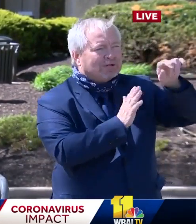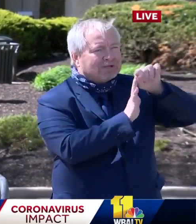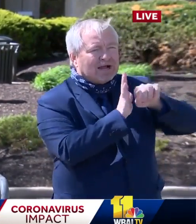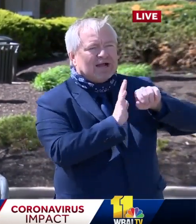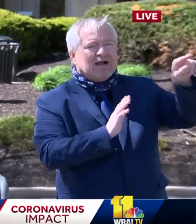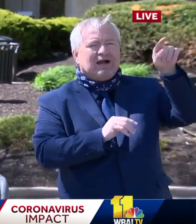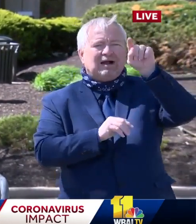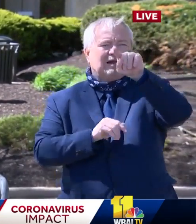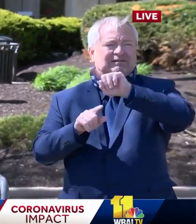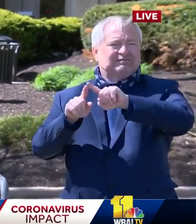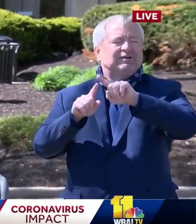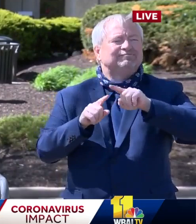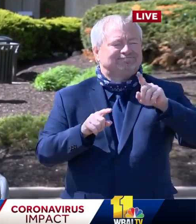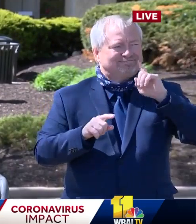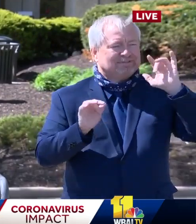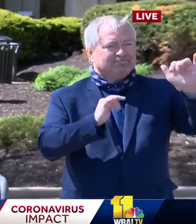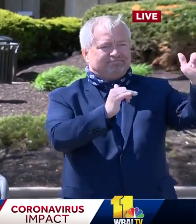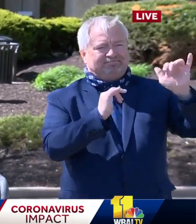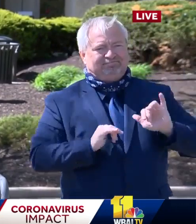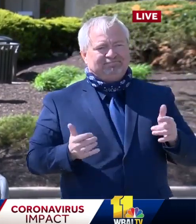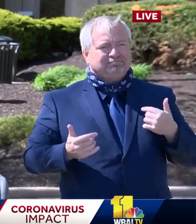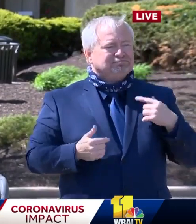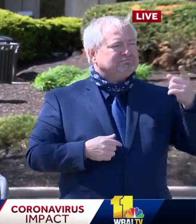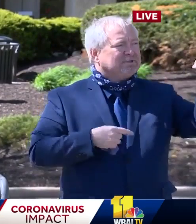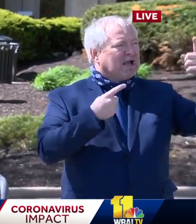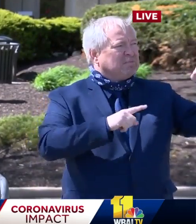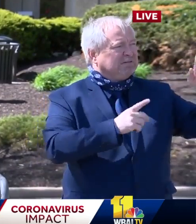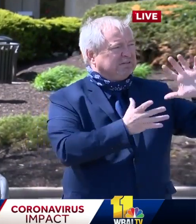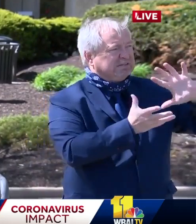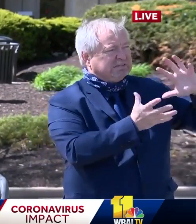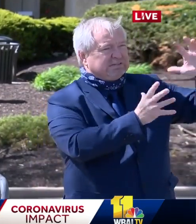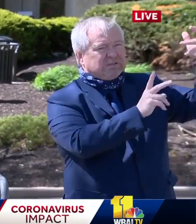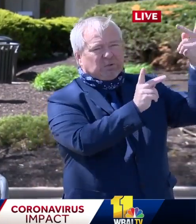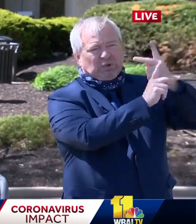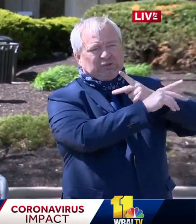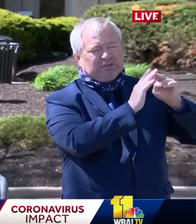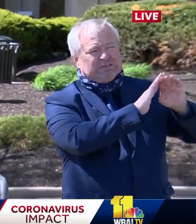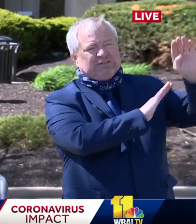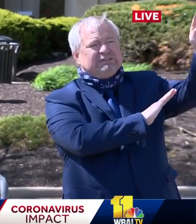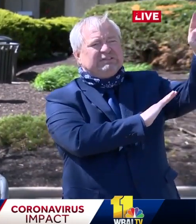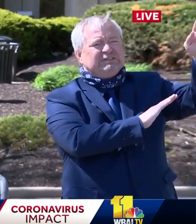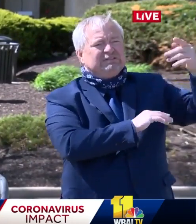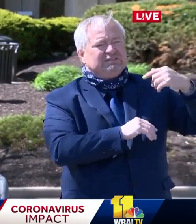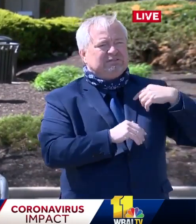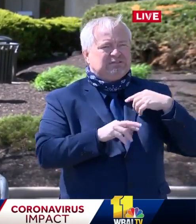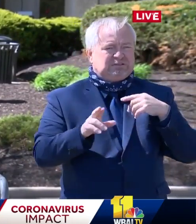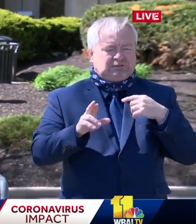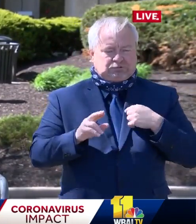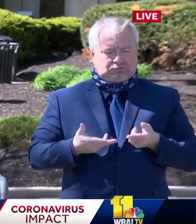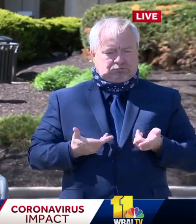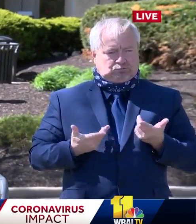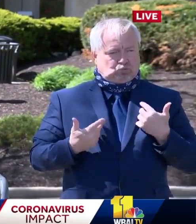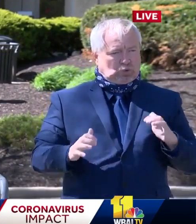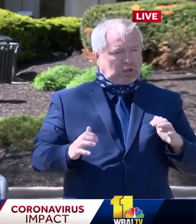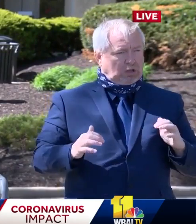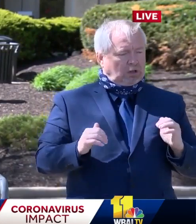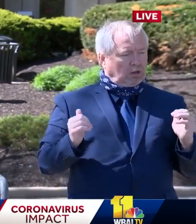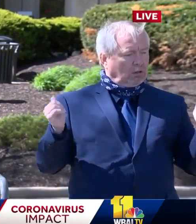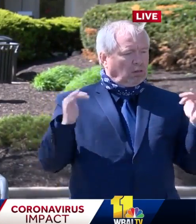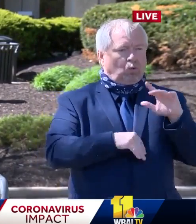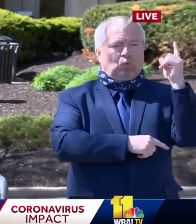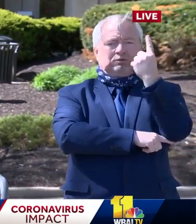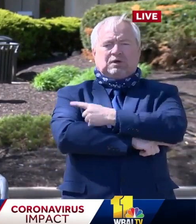and its incidents, and what we've experienced is that the surge effect does not hit us all at once. And for our health